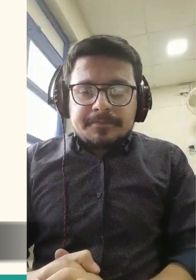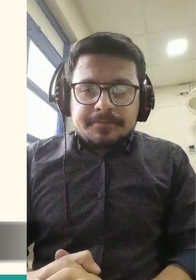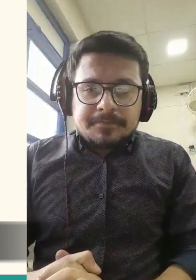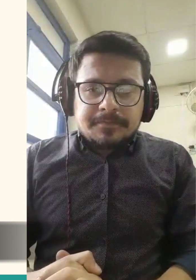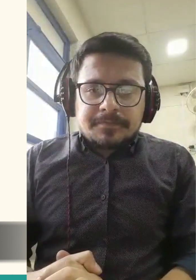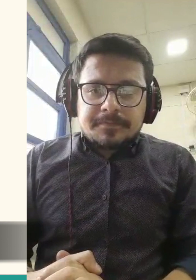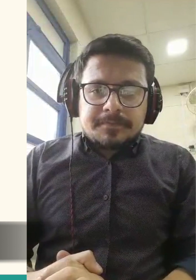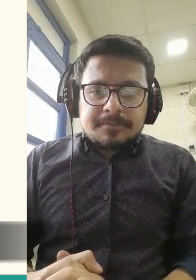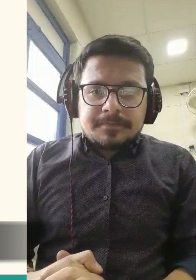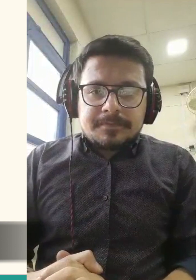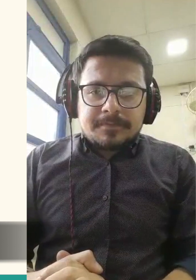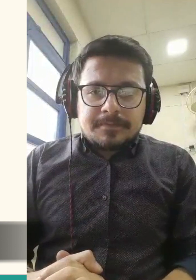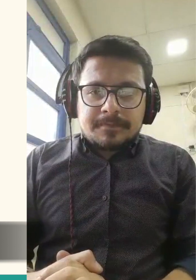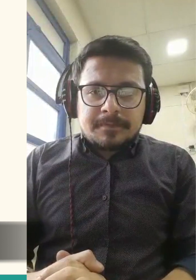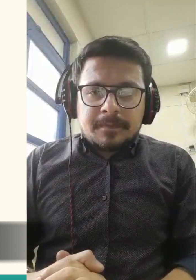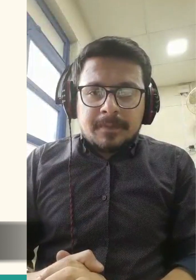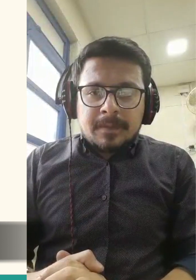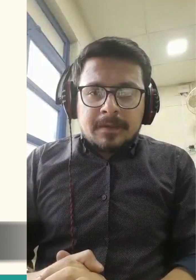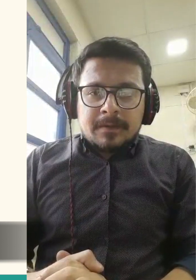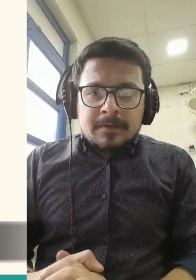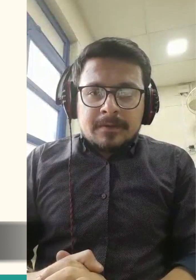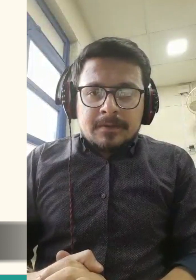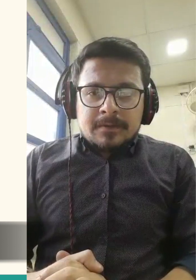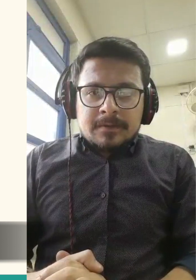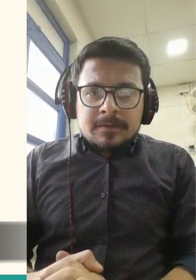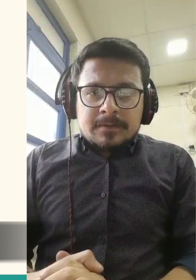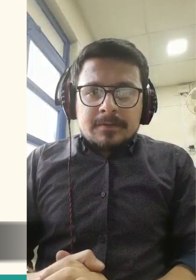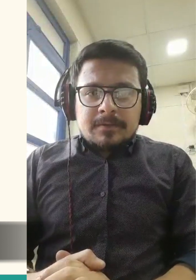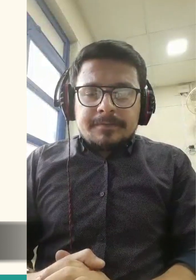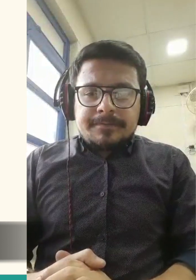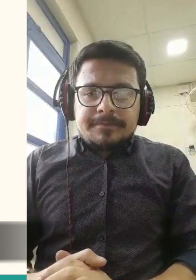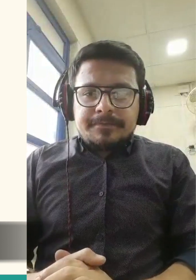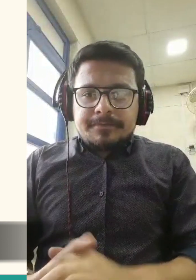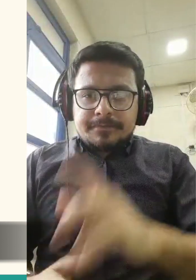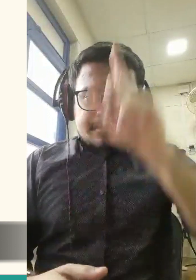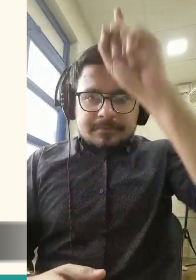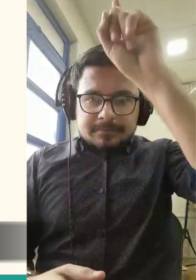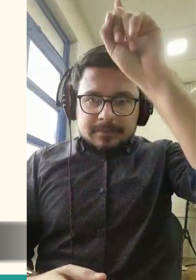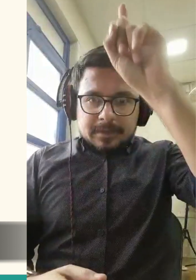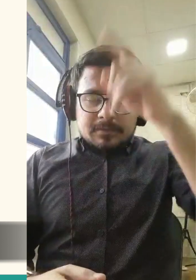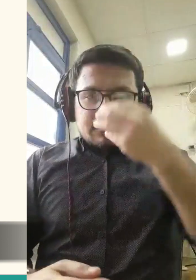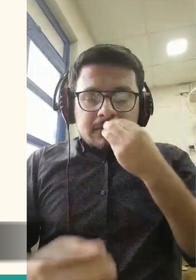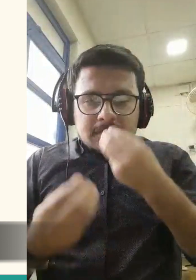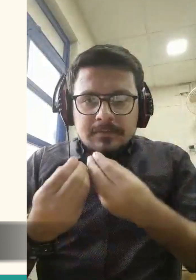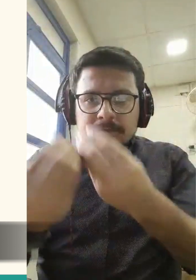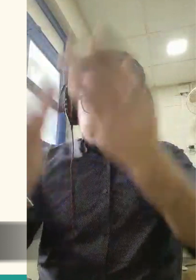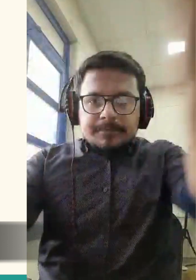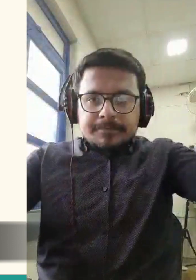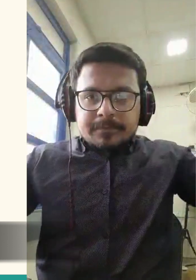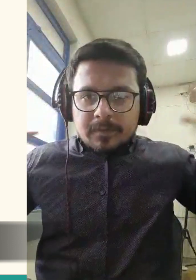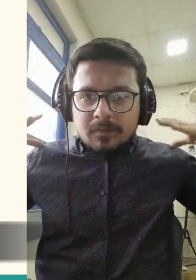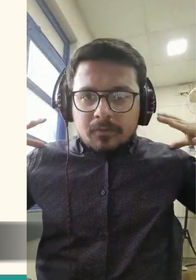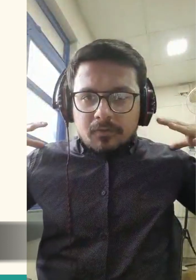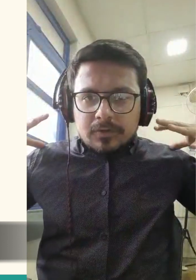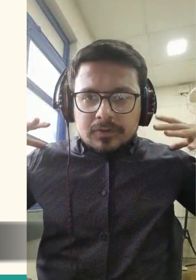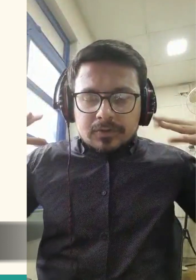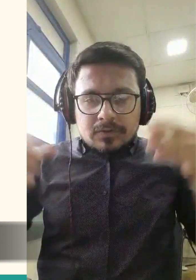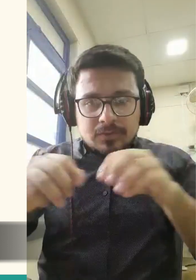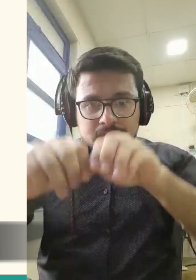They simply could not fathom why Allah would create a new being that could